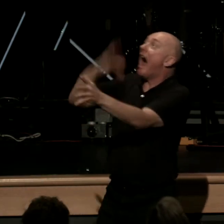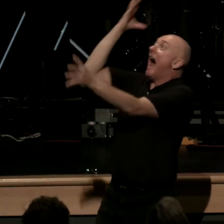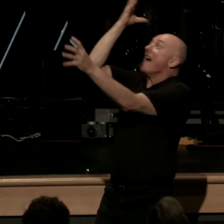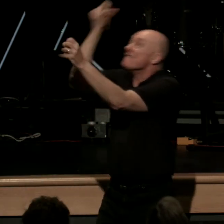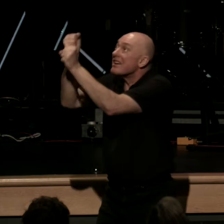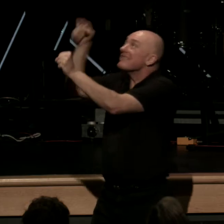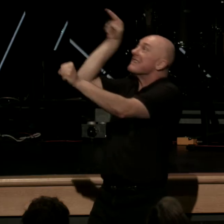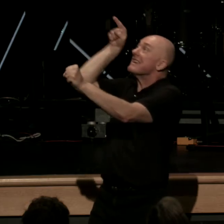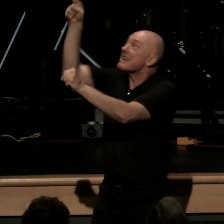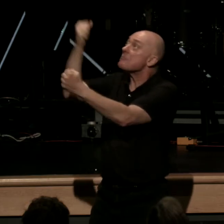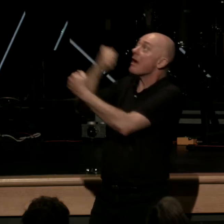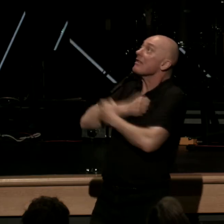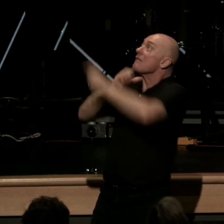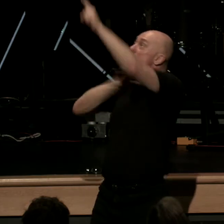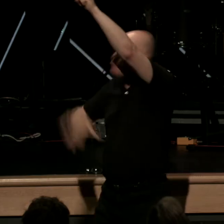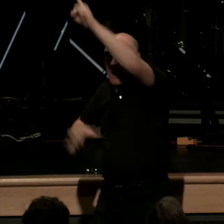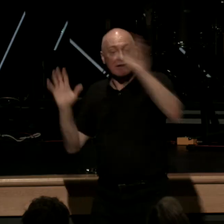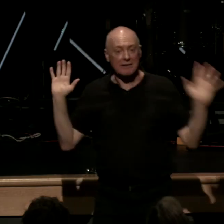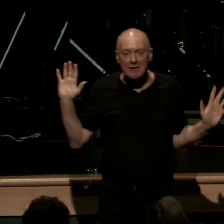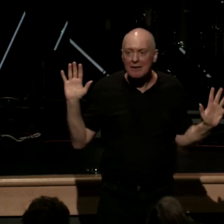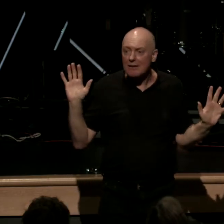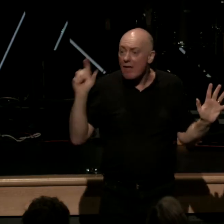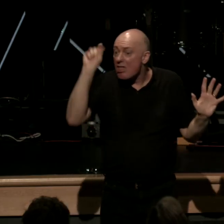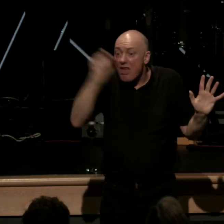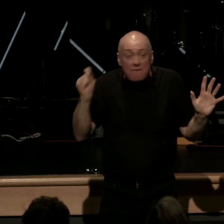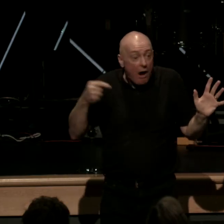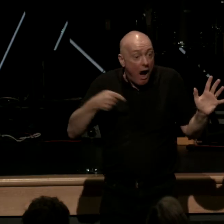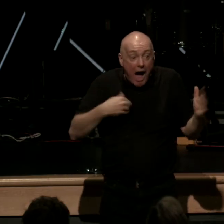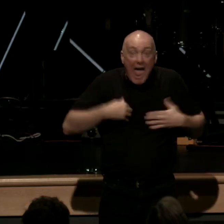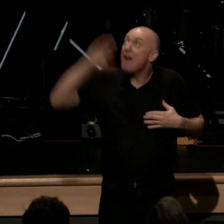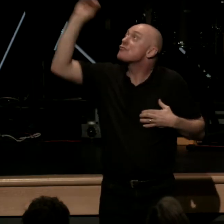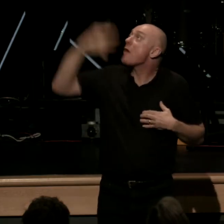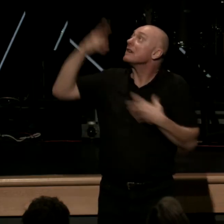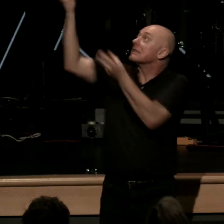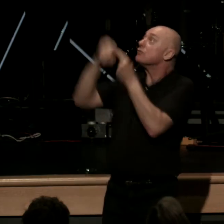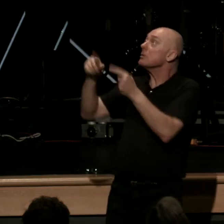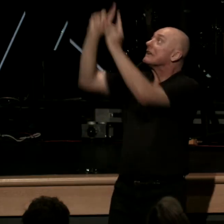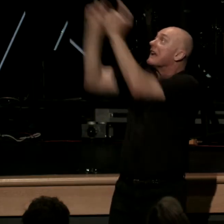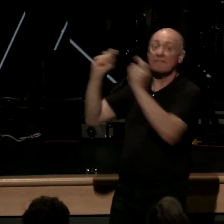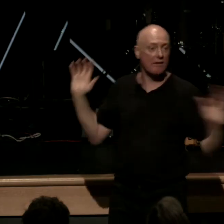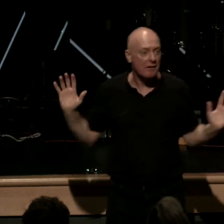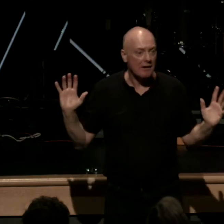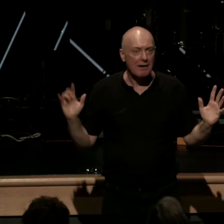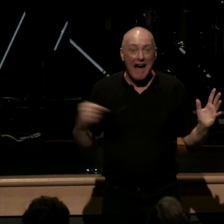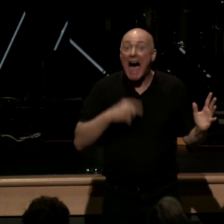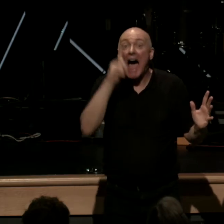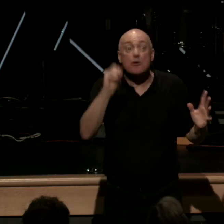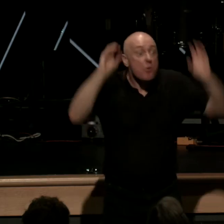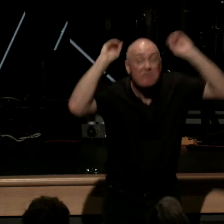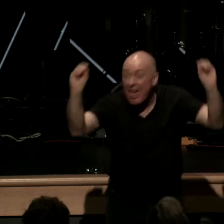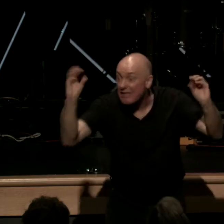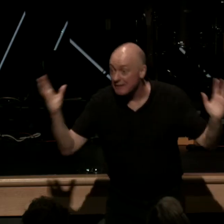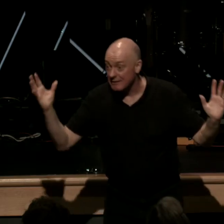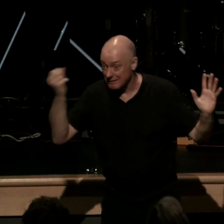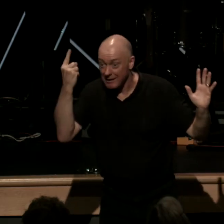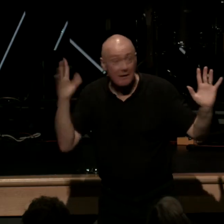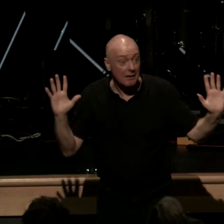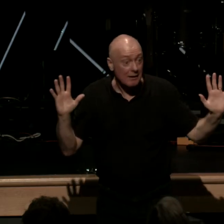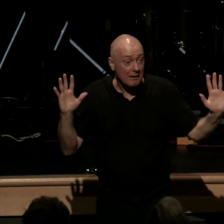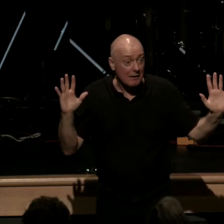and love in Christ and therefore I have grace that's given to me as a gift I don't have to do anything this is a wonderful